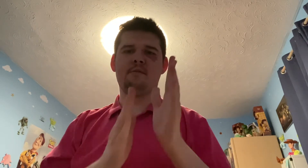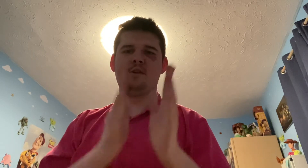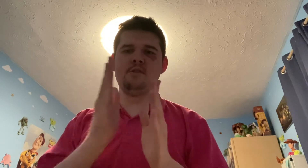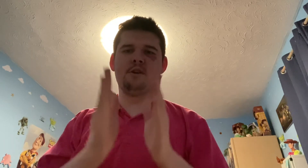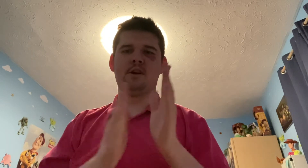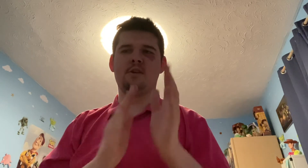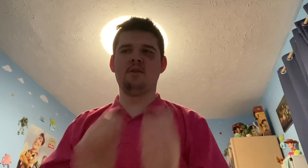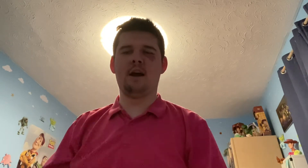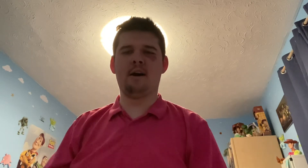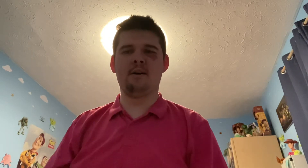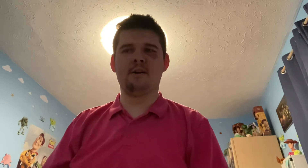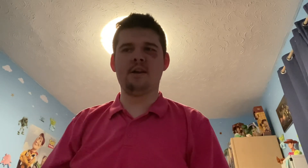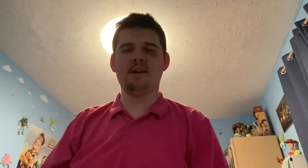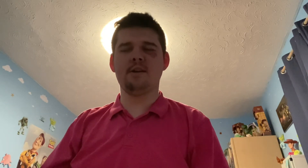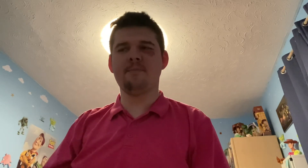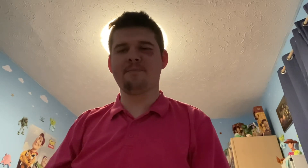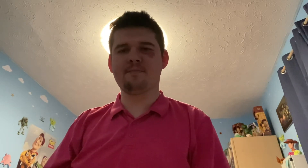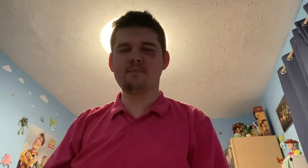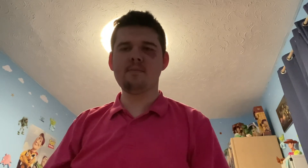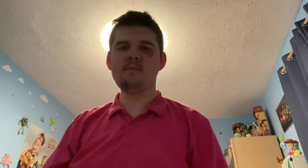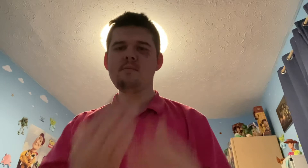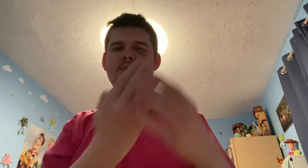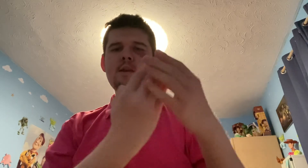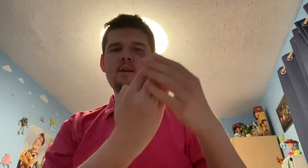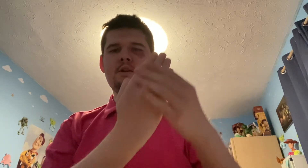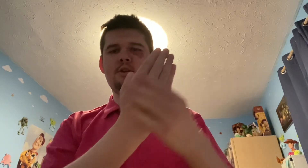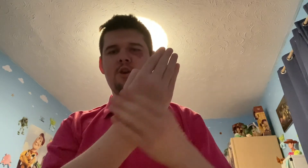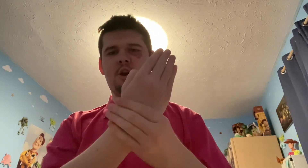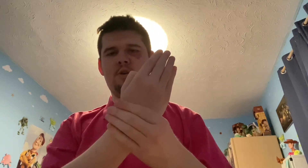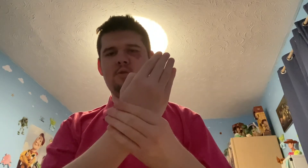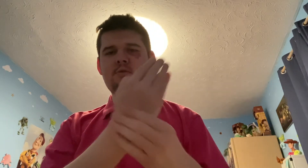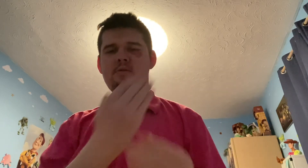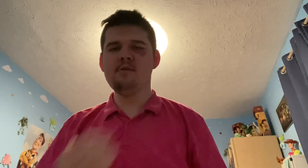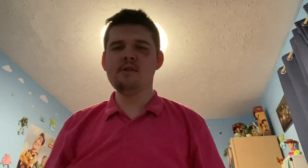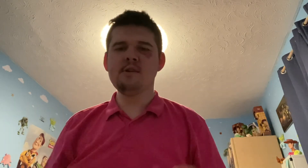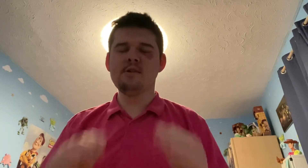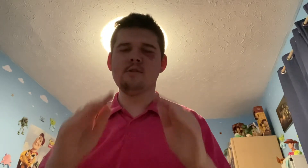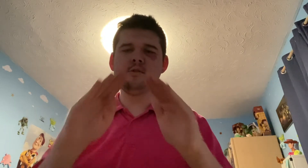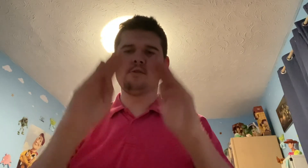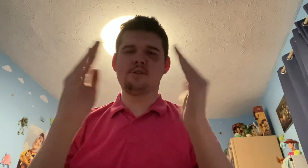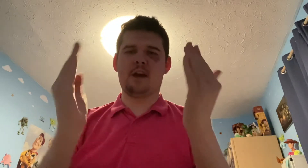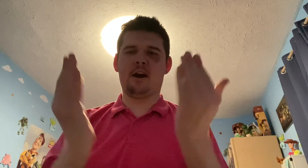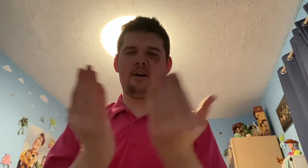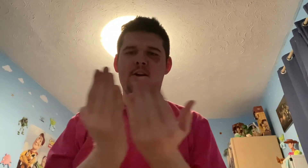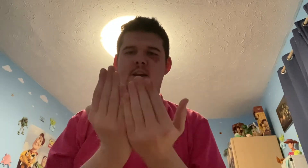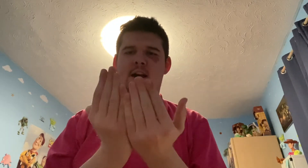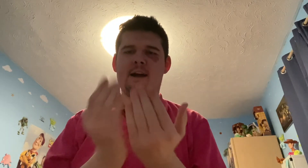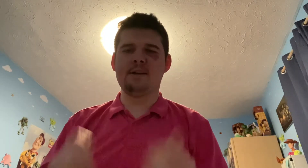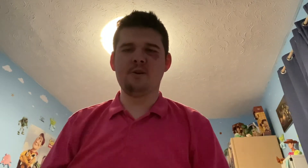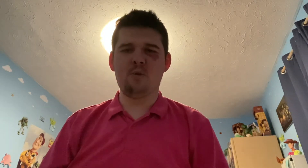you do like new sign language.